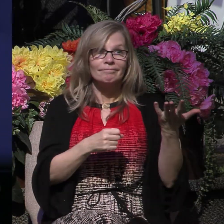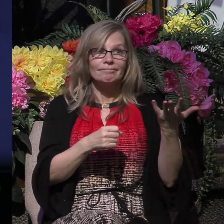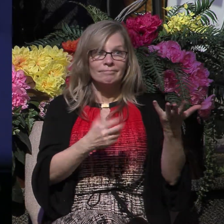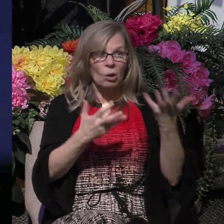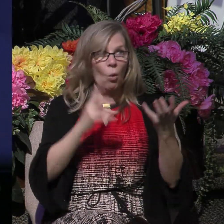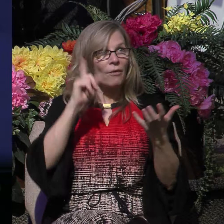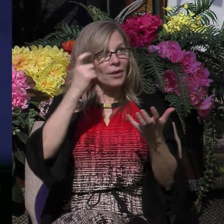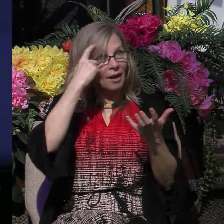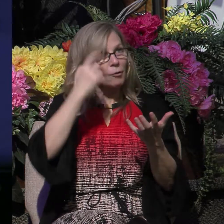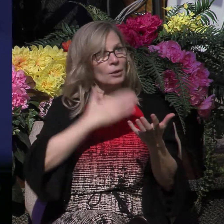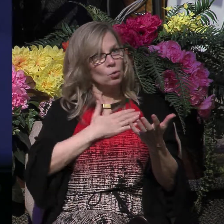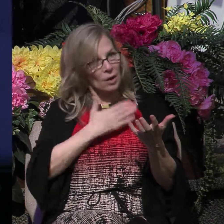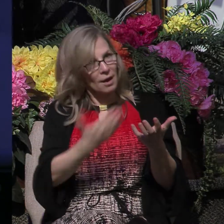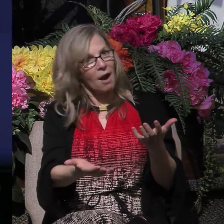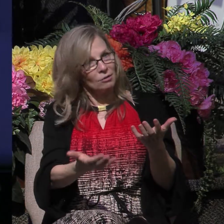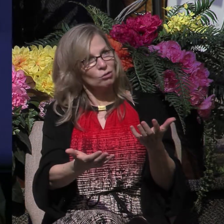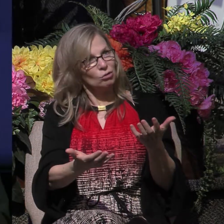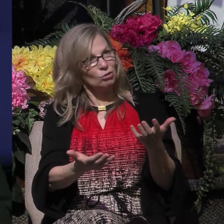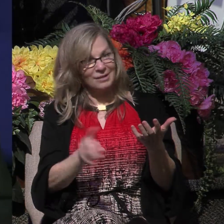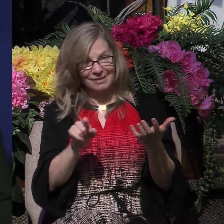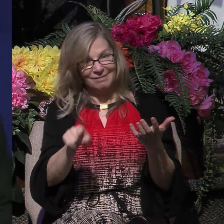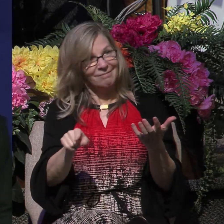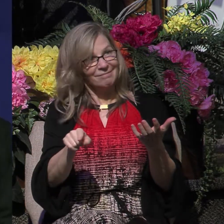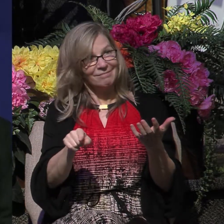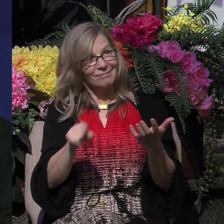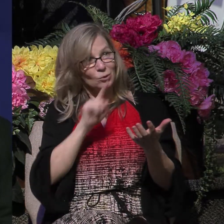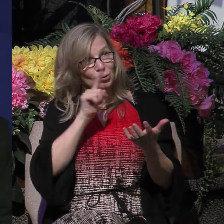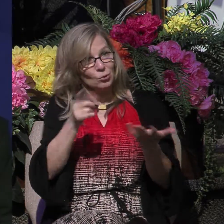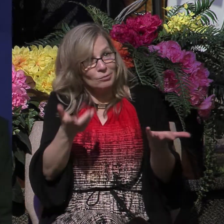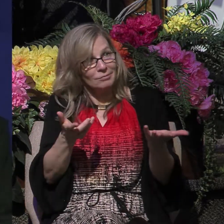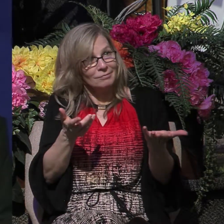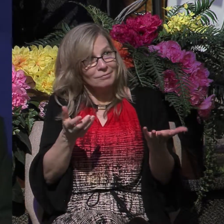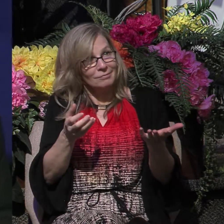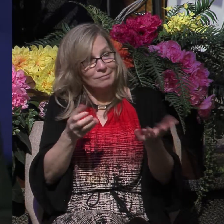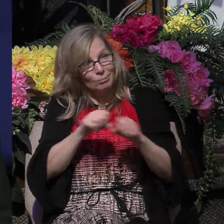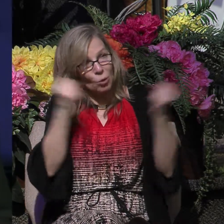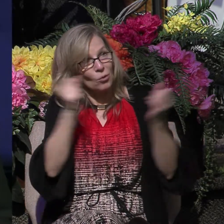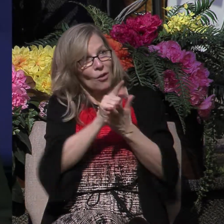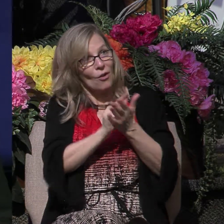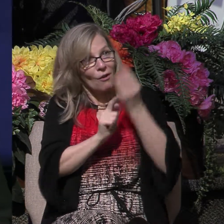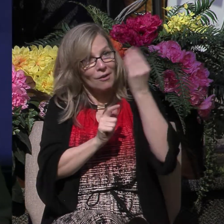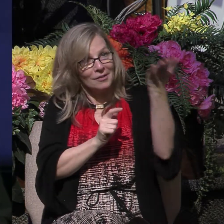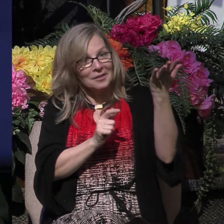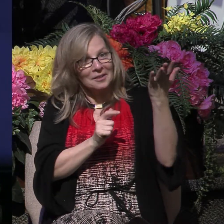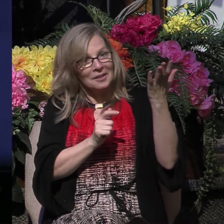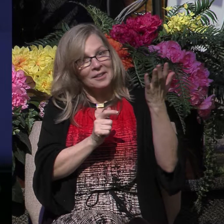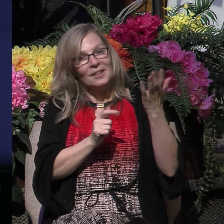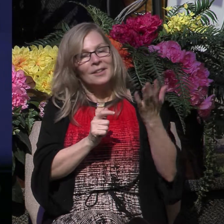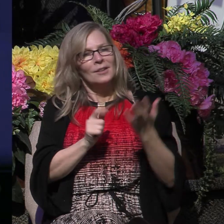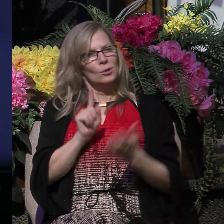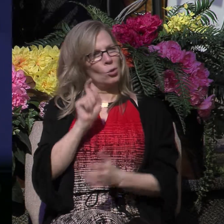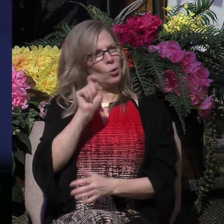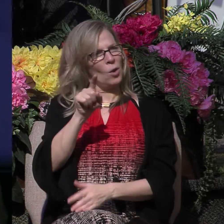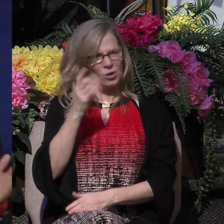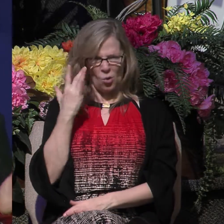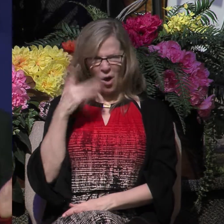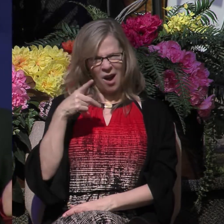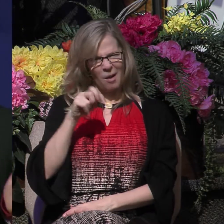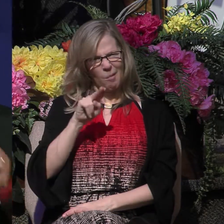to acknowledge that this is the case. So the question then as you look at this is, why is Paul doing this?